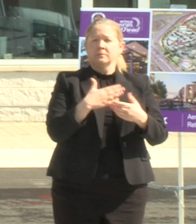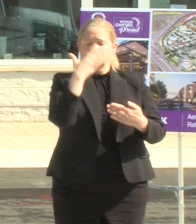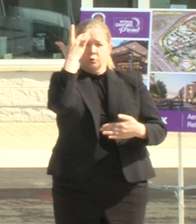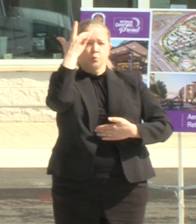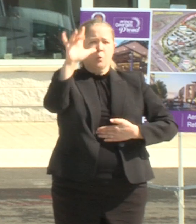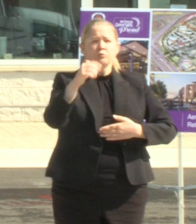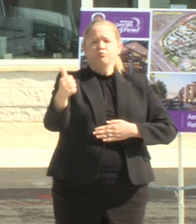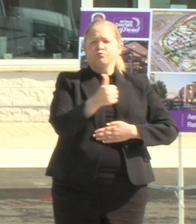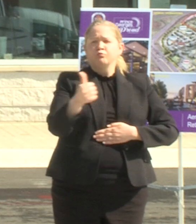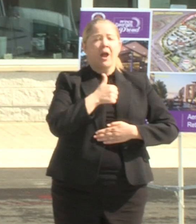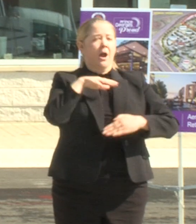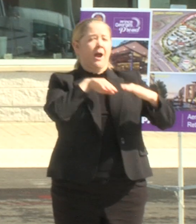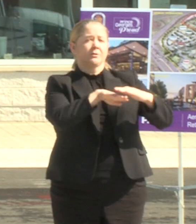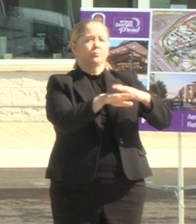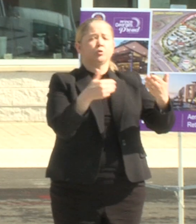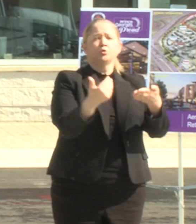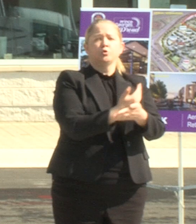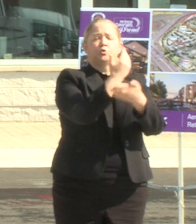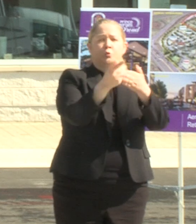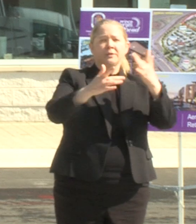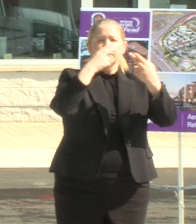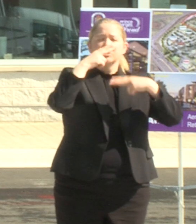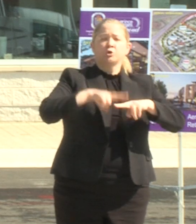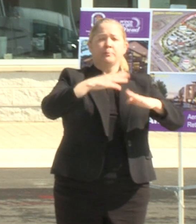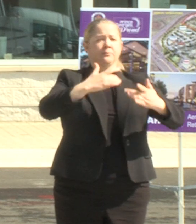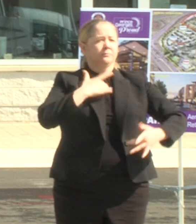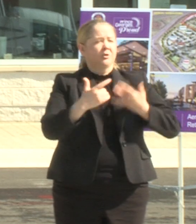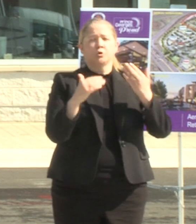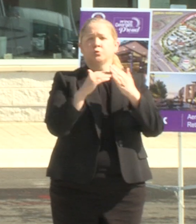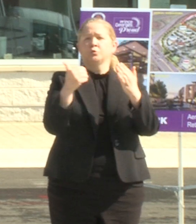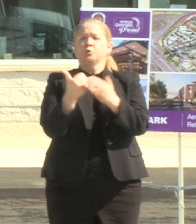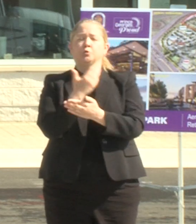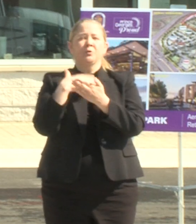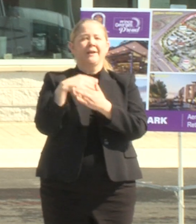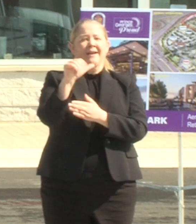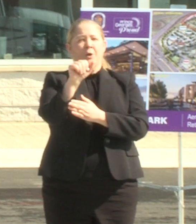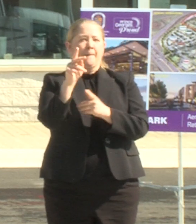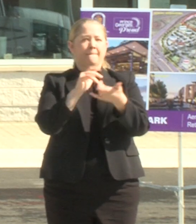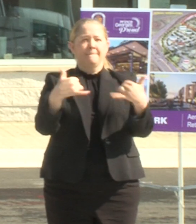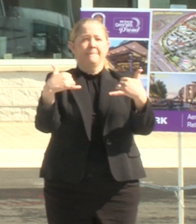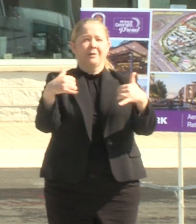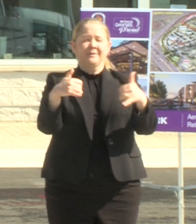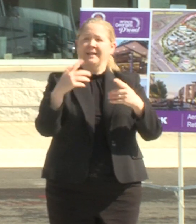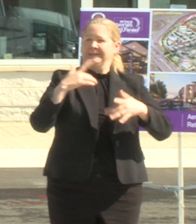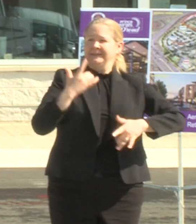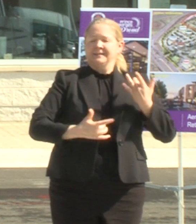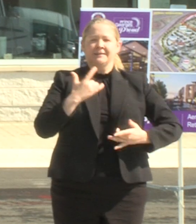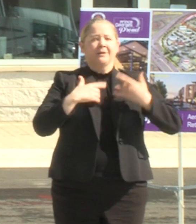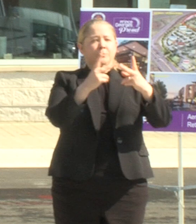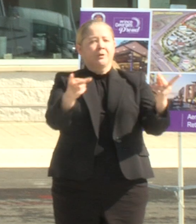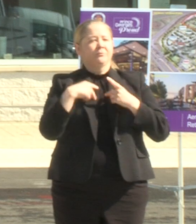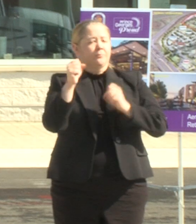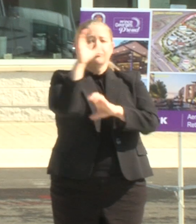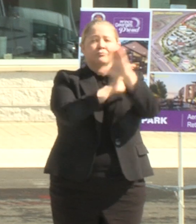access to new entertainment options new amenities and exciting new places to explore the promise as well of a